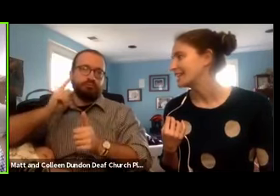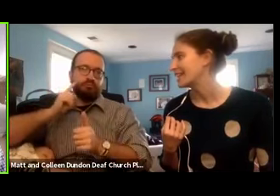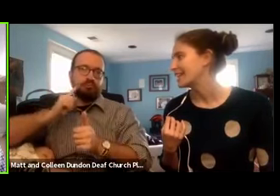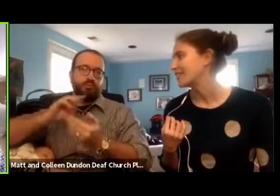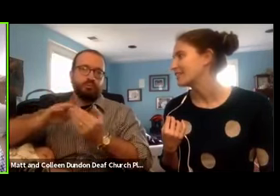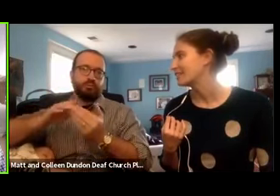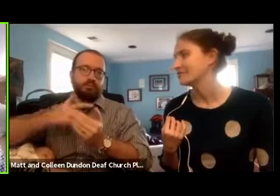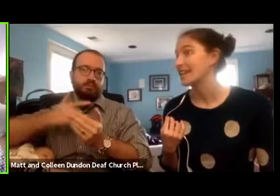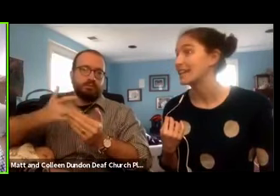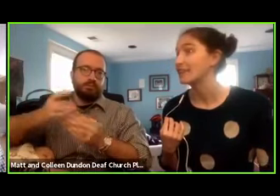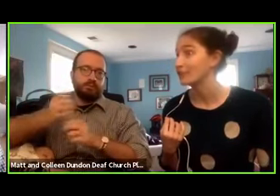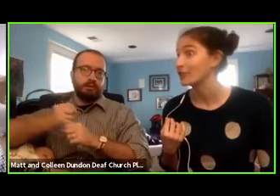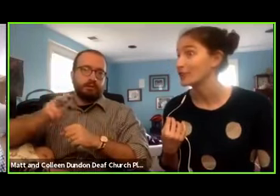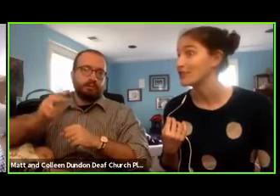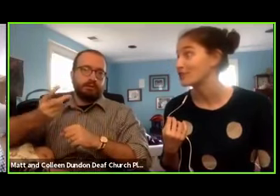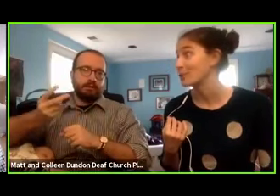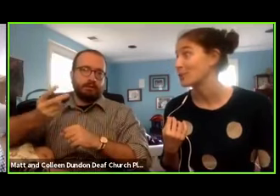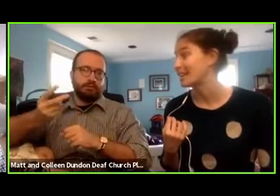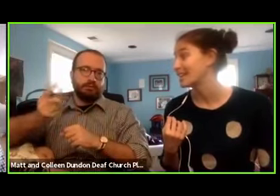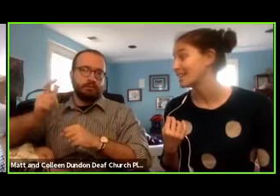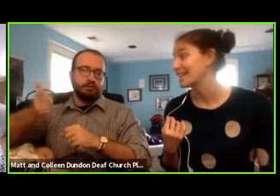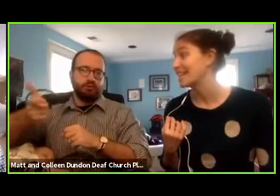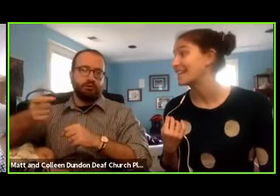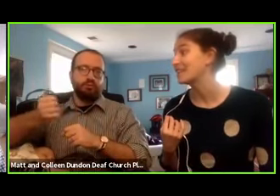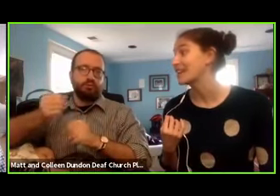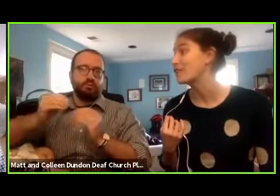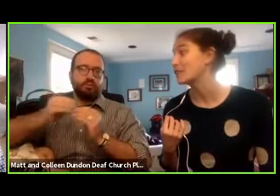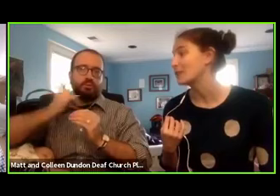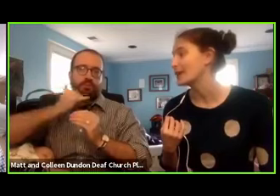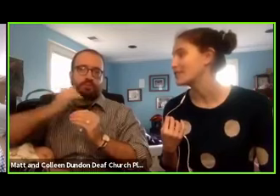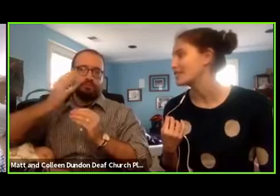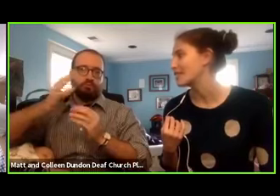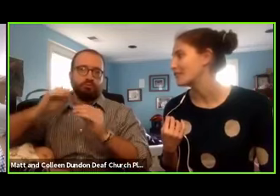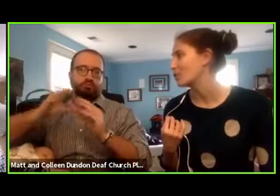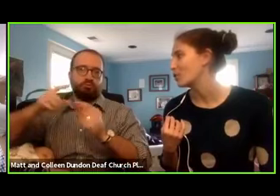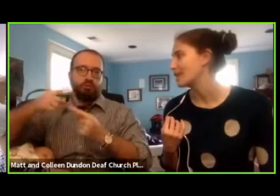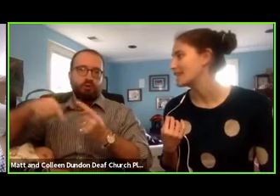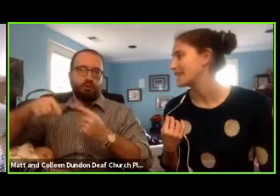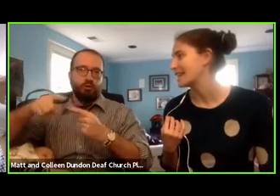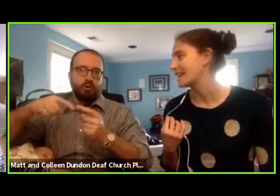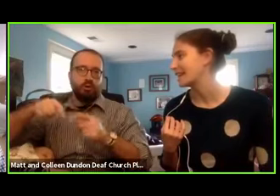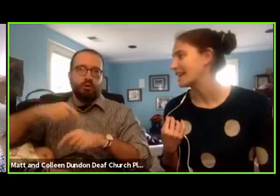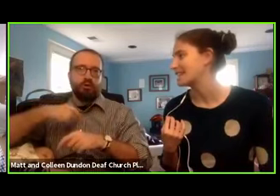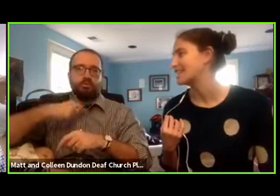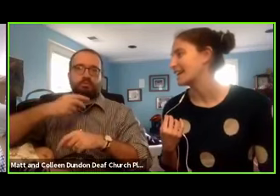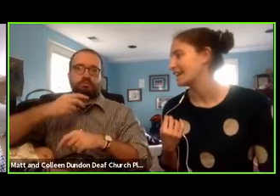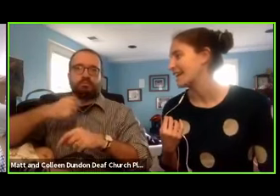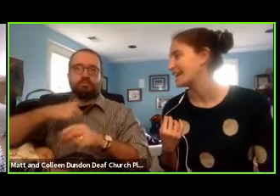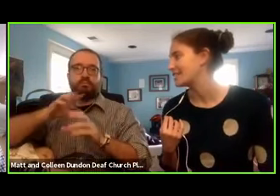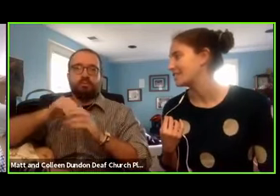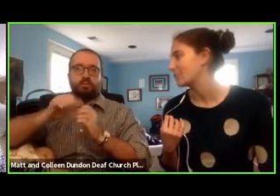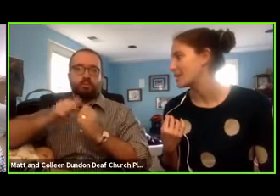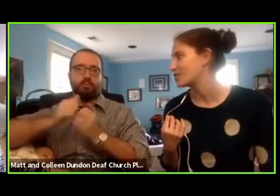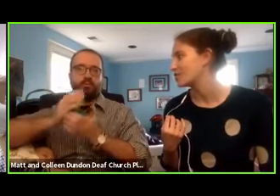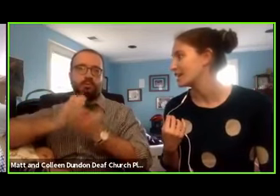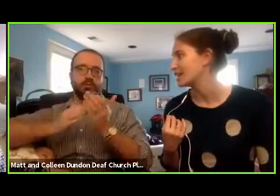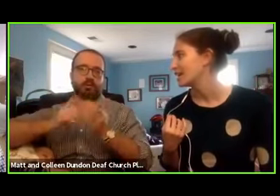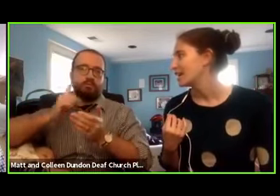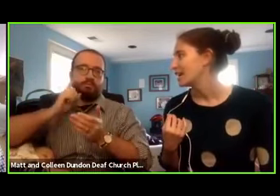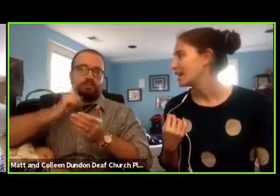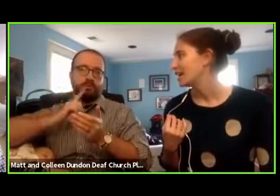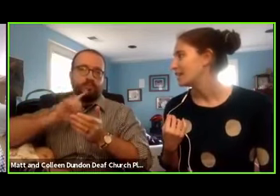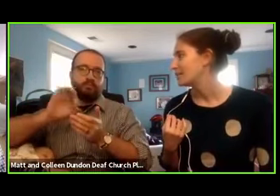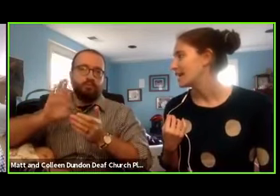can hear it. They hear it first for one, and then they can hear it everywhere. So Deaf are always getting that secondhand information.